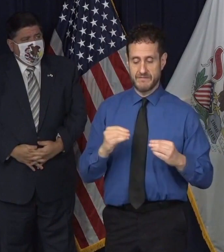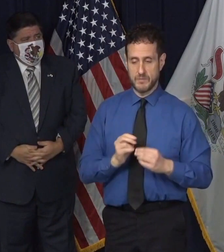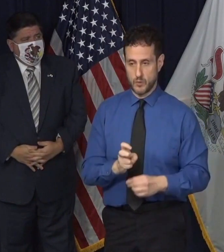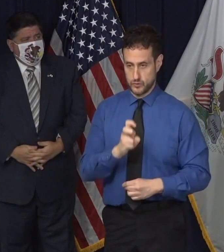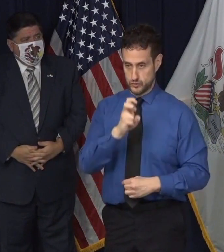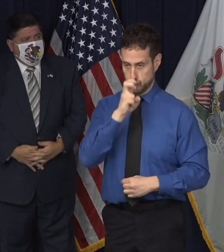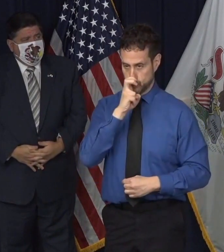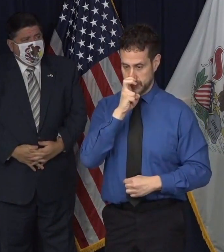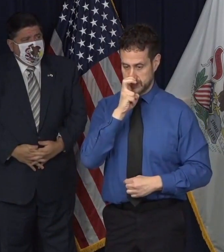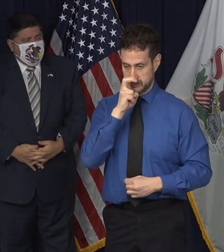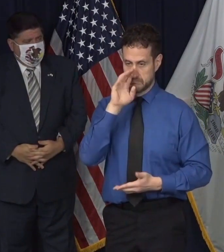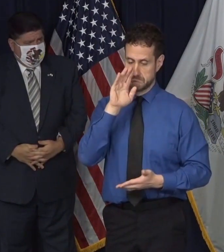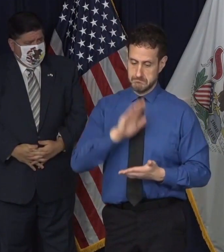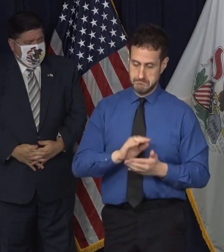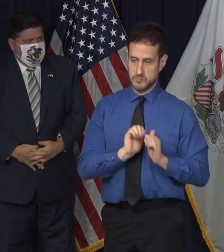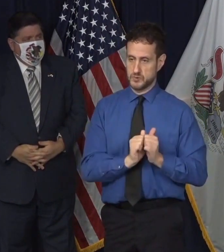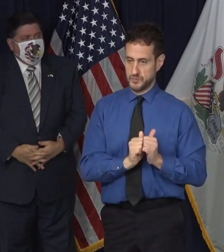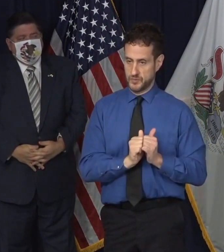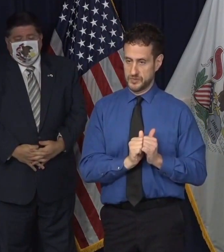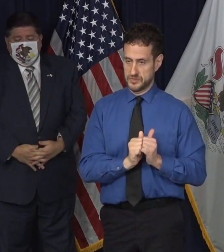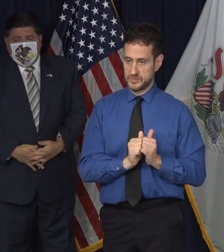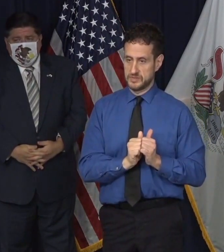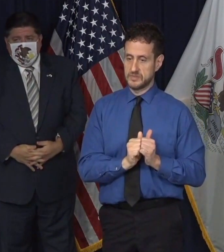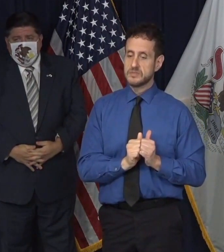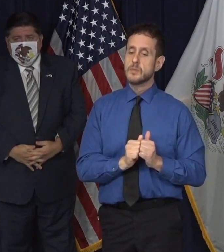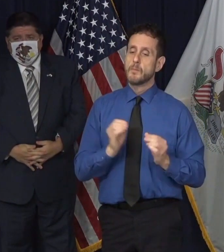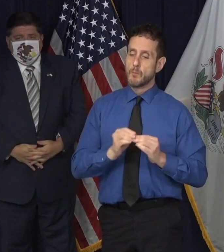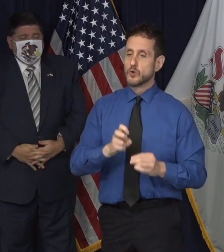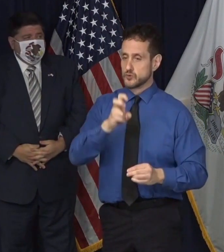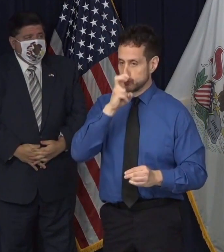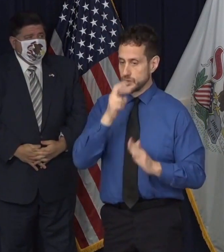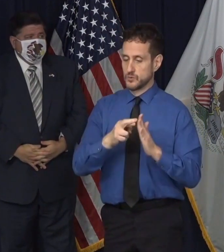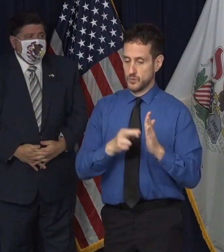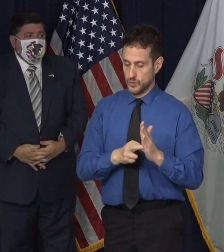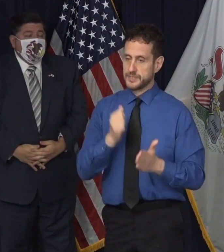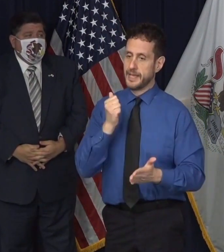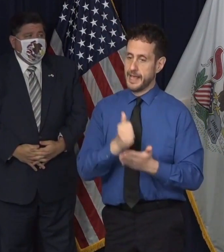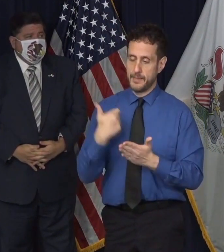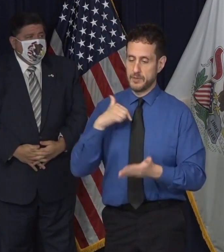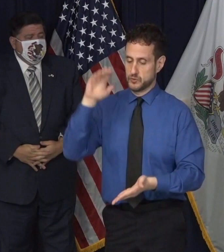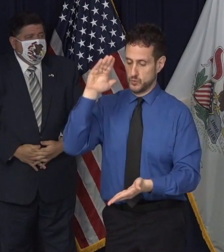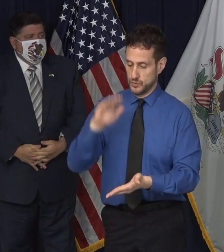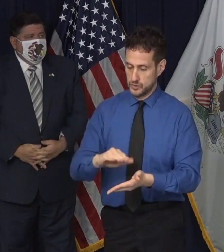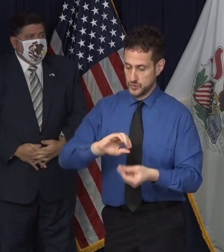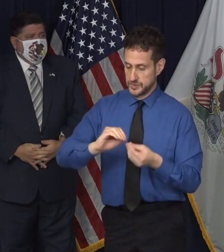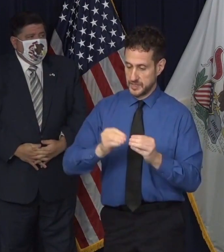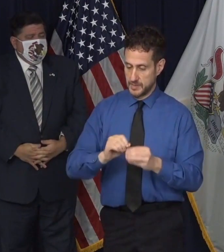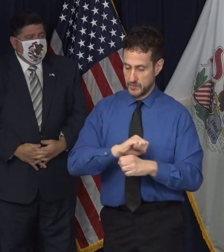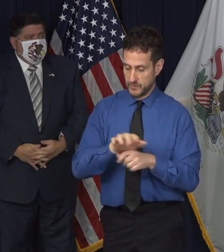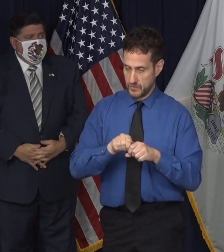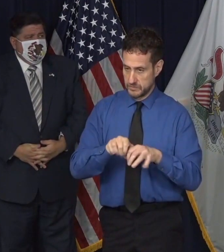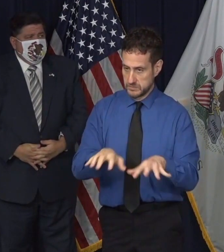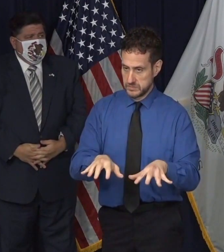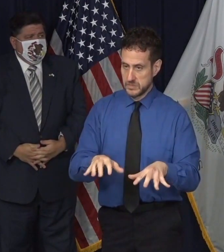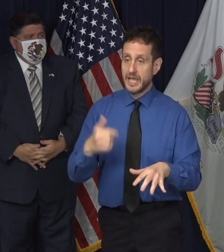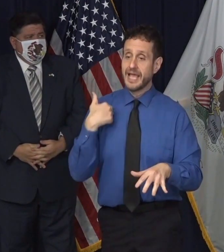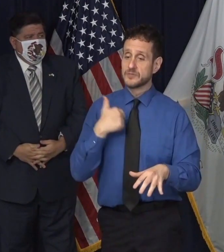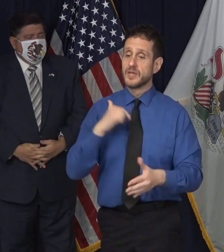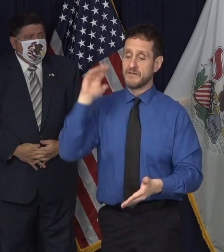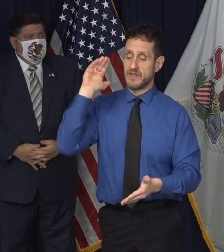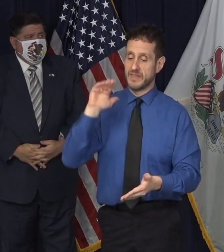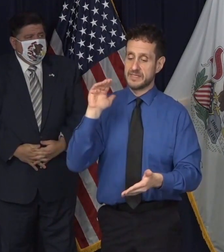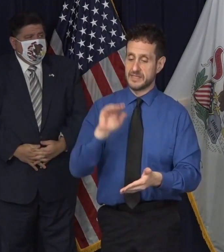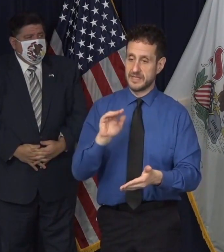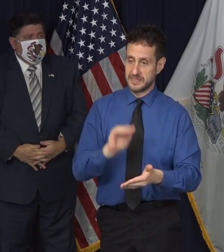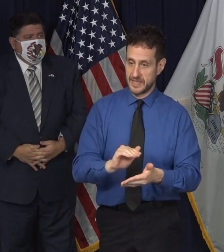stances and that has gotten us to where we are. So as we get lower and lower positivity rates, as we have less community